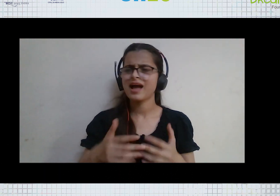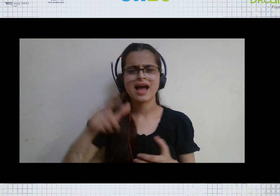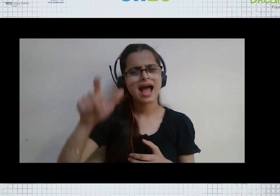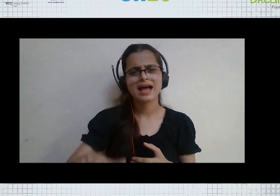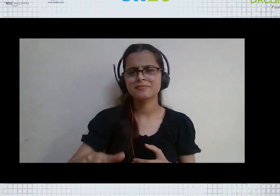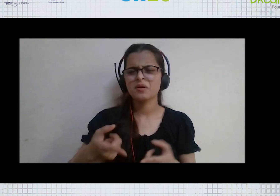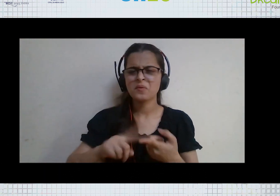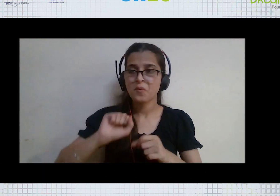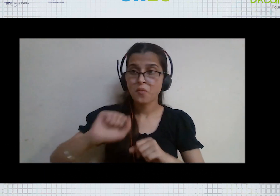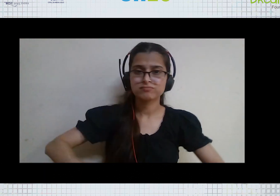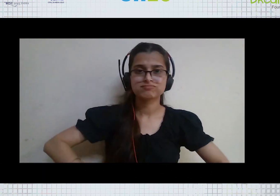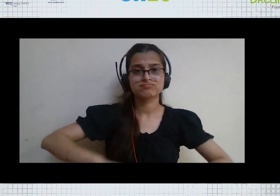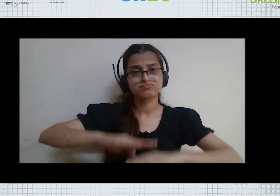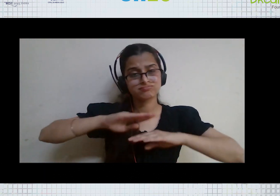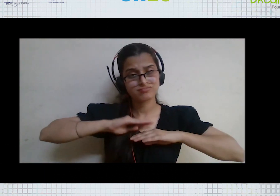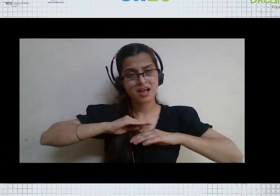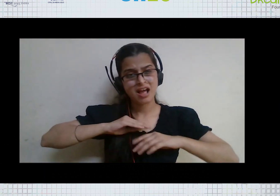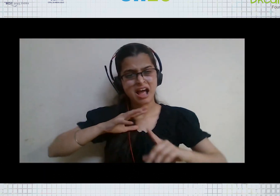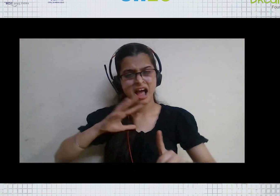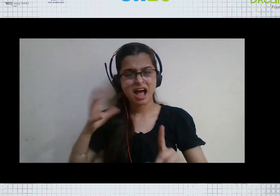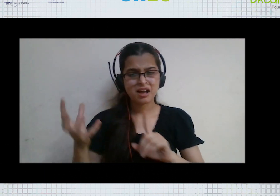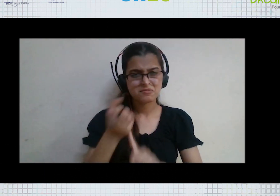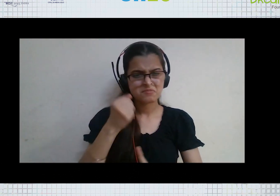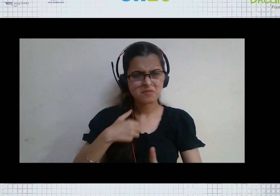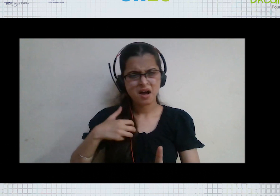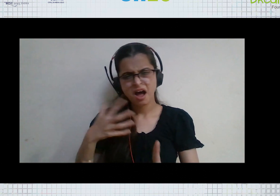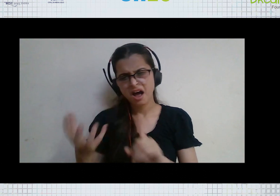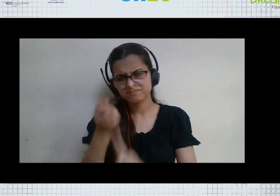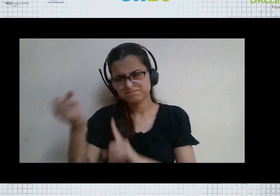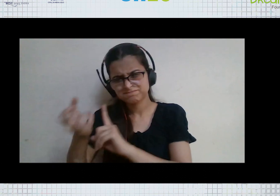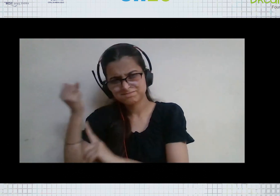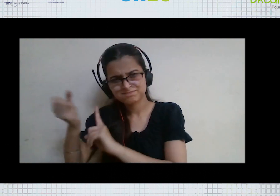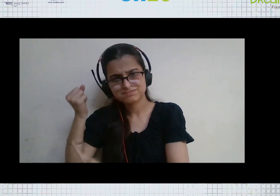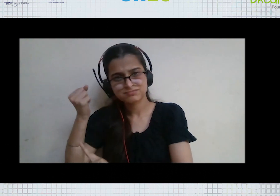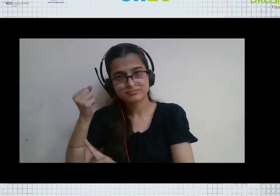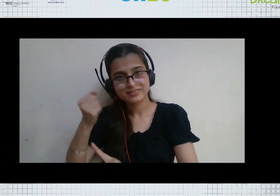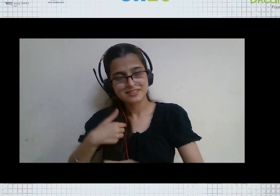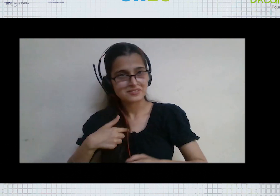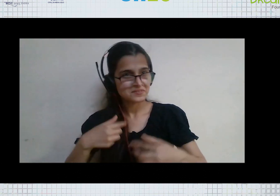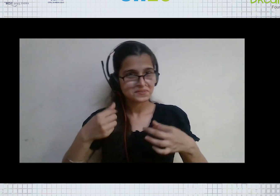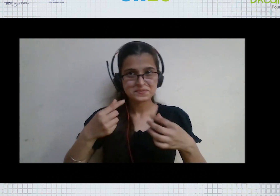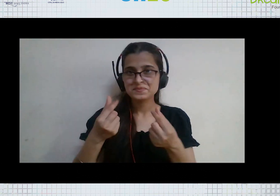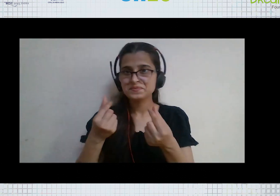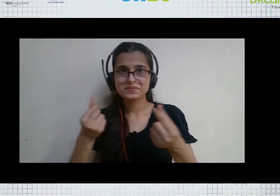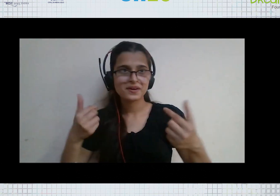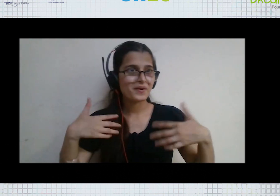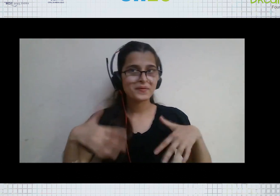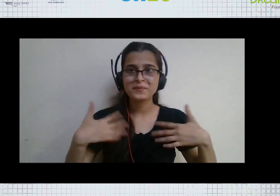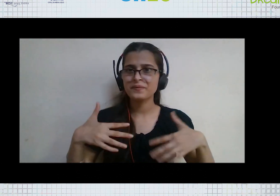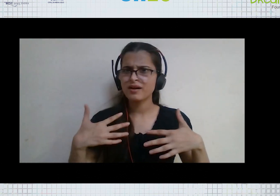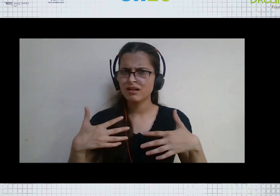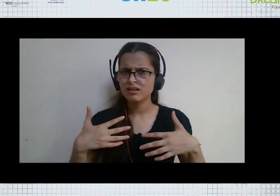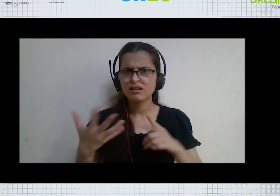no one has ever acquired satisfaction out of achieving a certain amount of fame or money